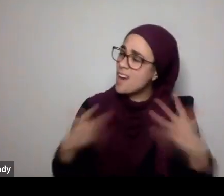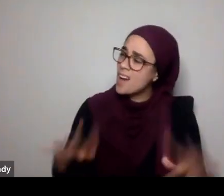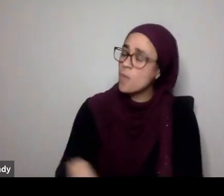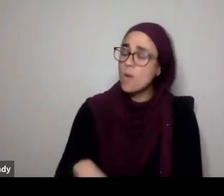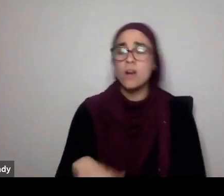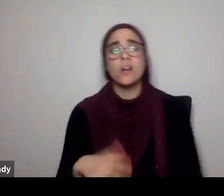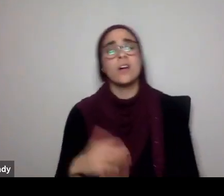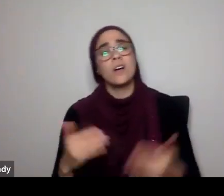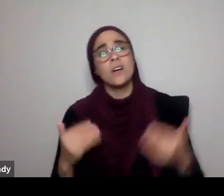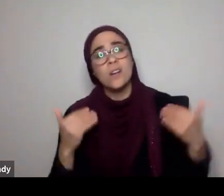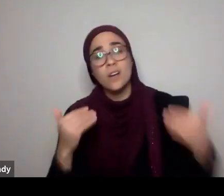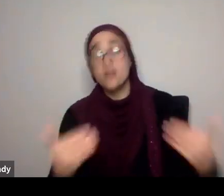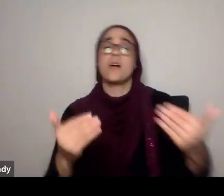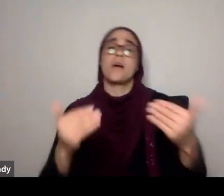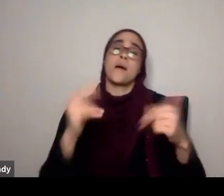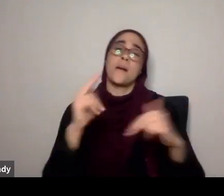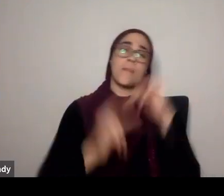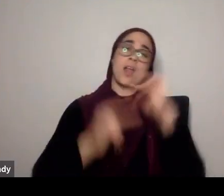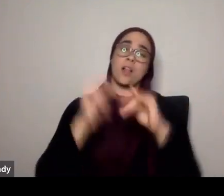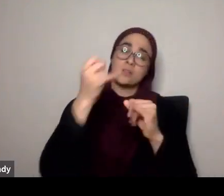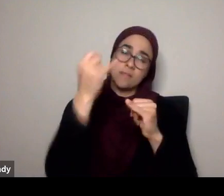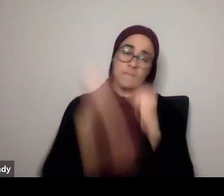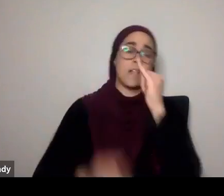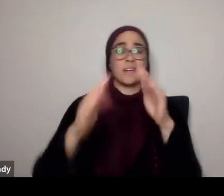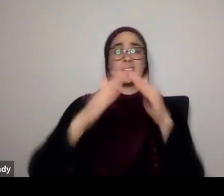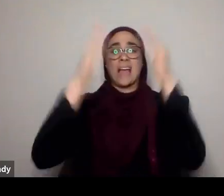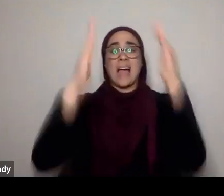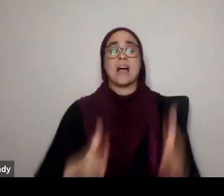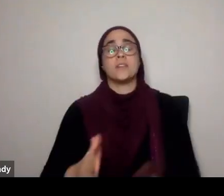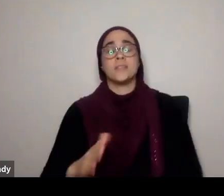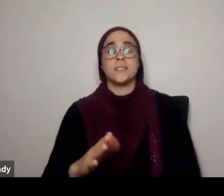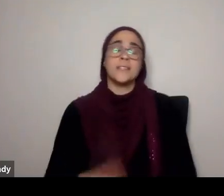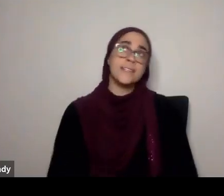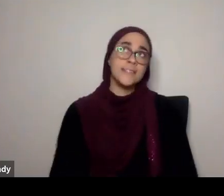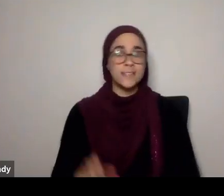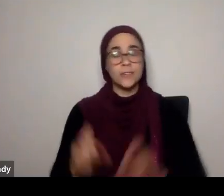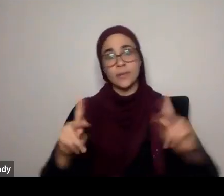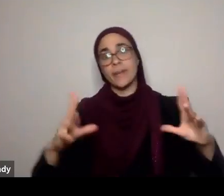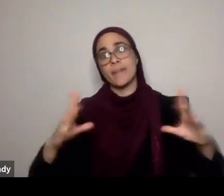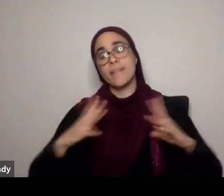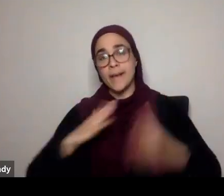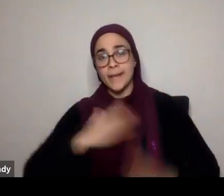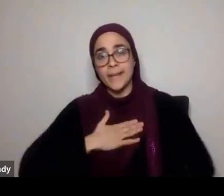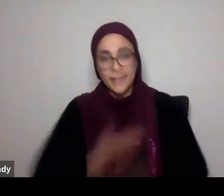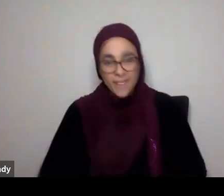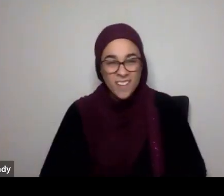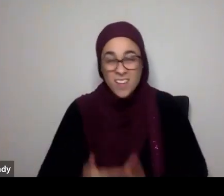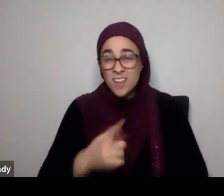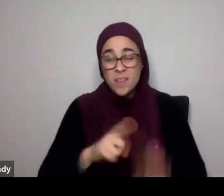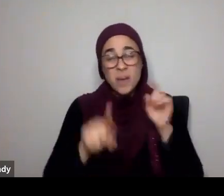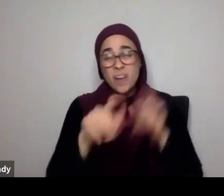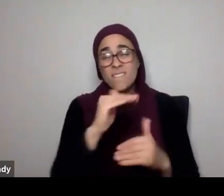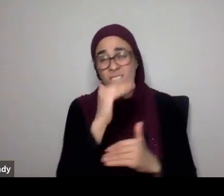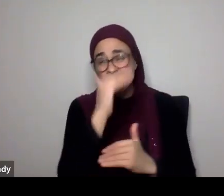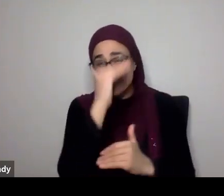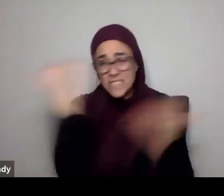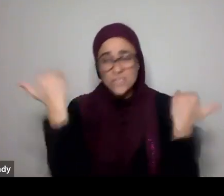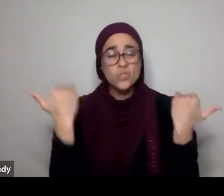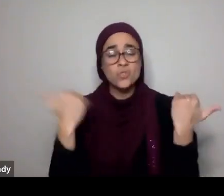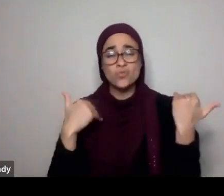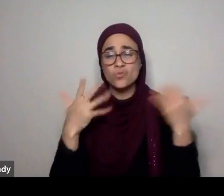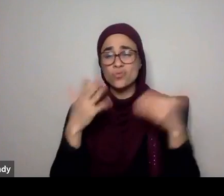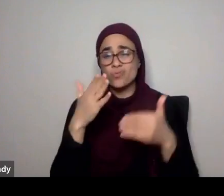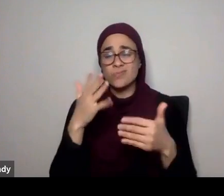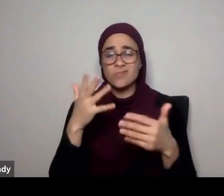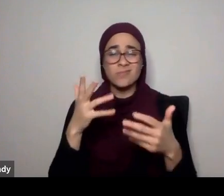final house. It's like, okay, fine, I'll do it. So you get up, but you're done. It's just the end of your career. So you